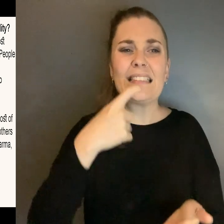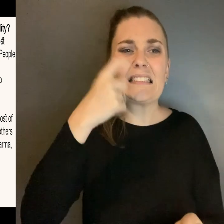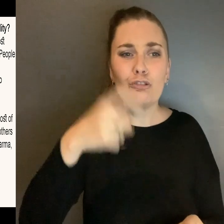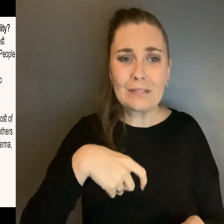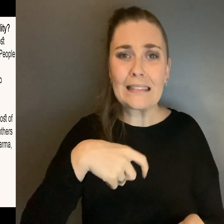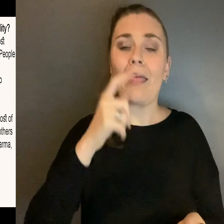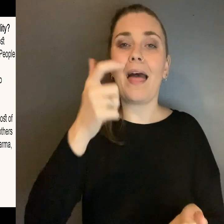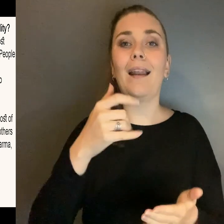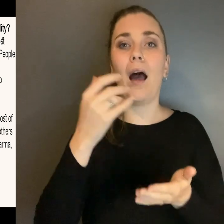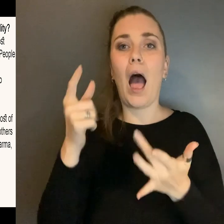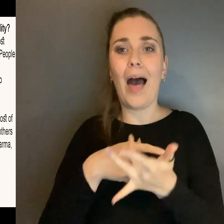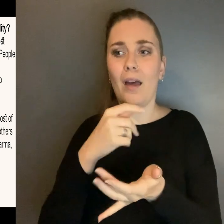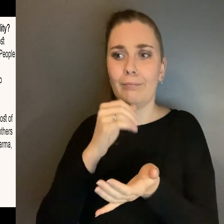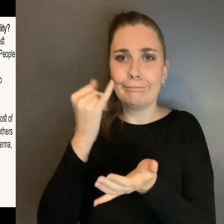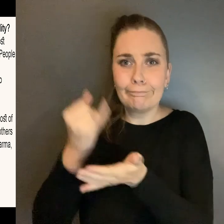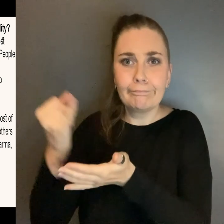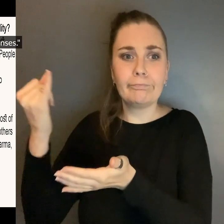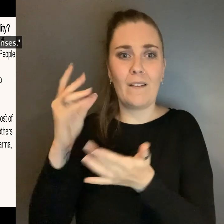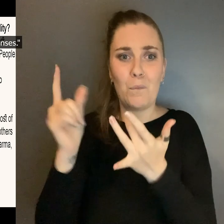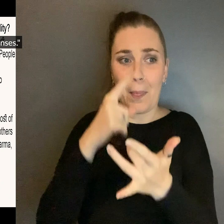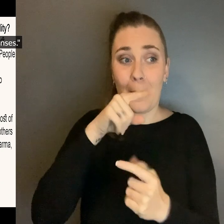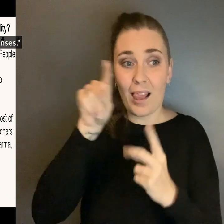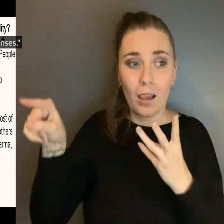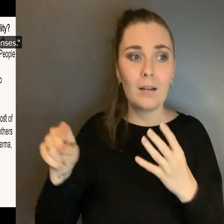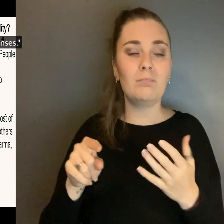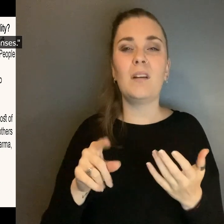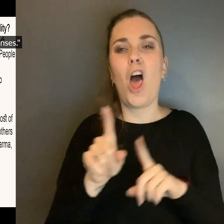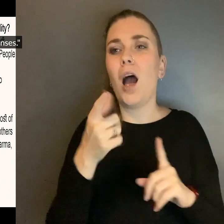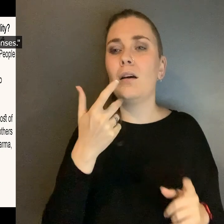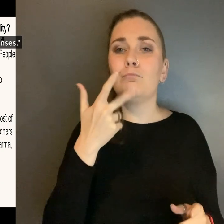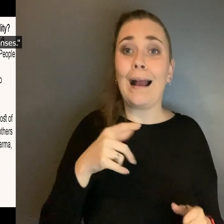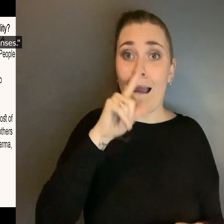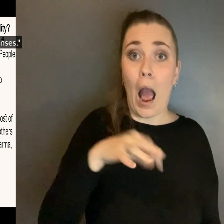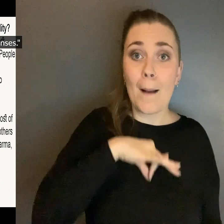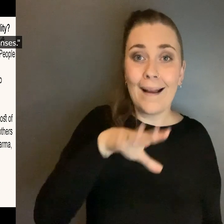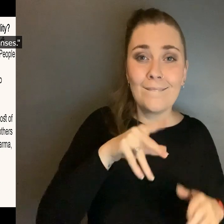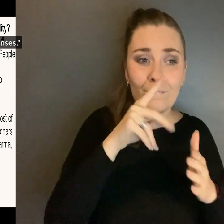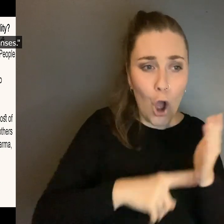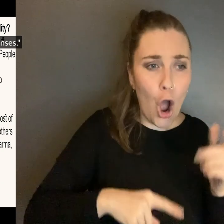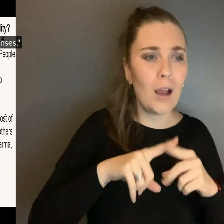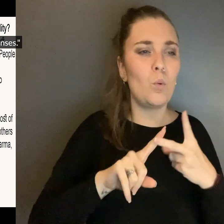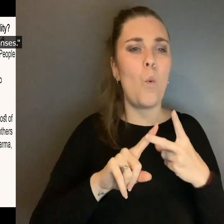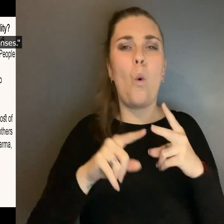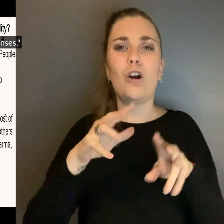Than offences committed by others A failure to pay fines, traffic violations, or public order offences